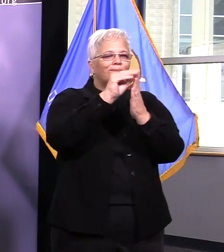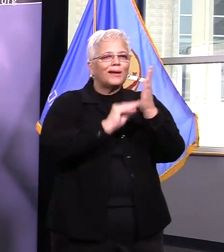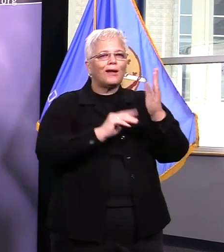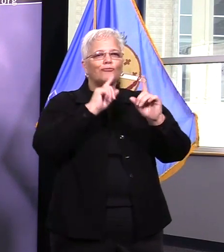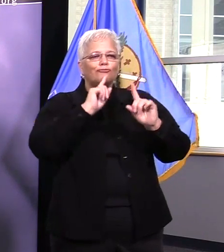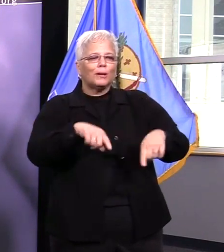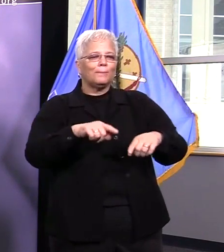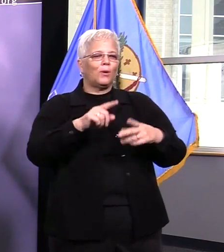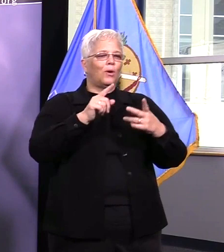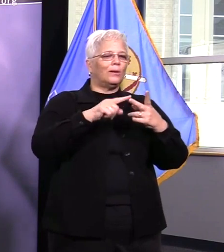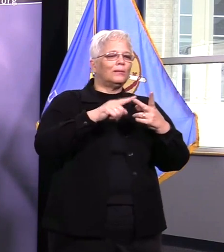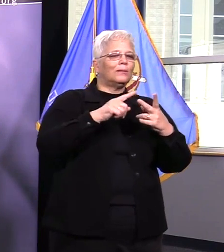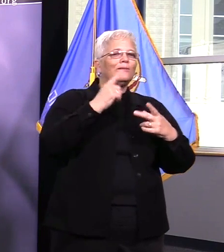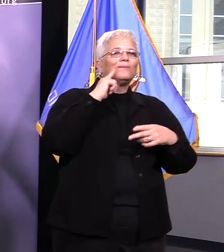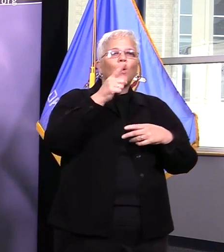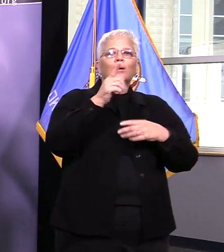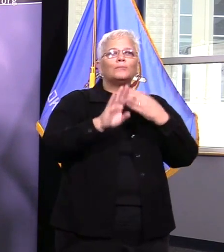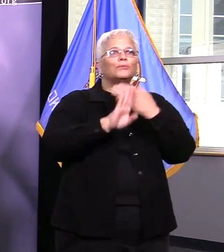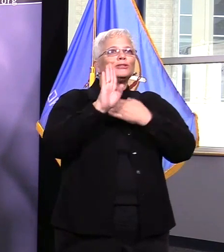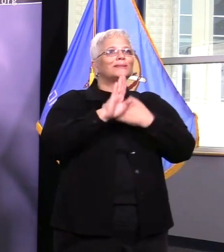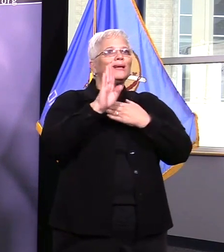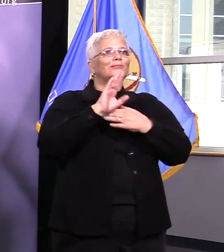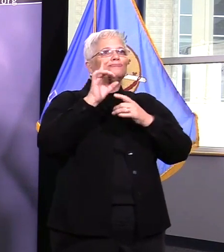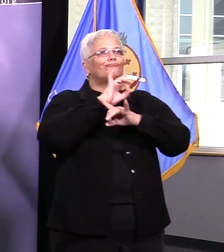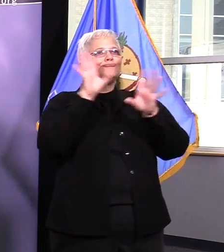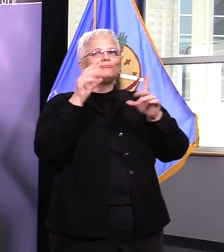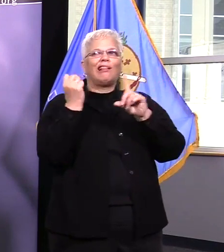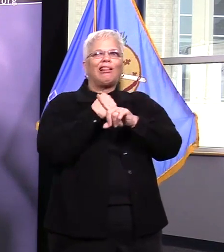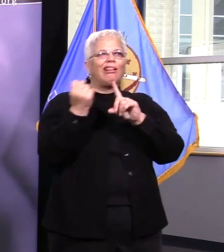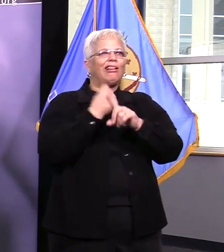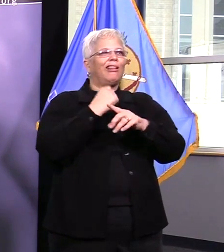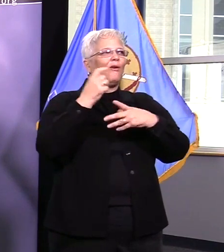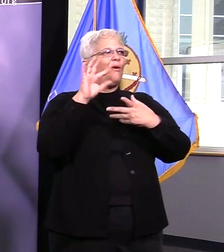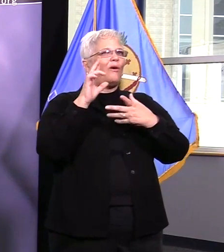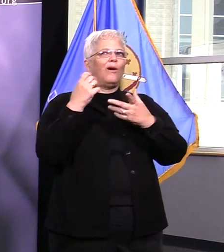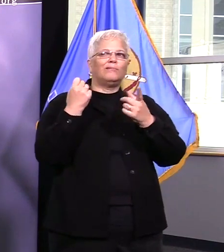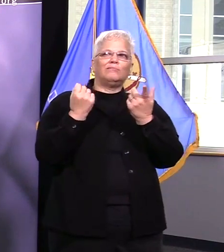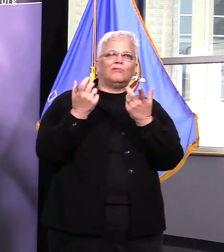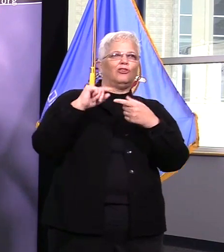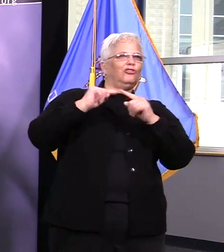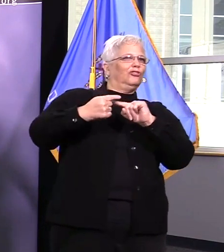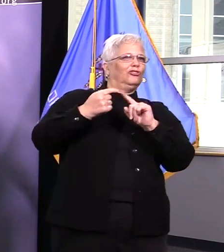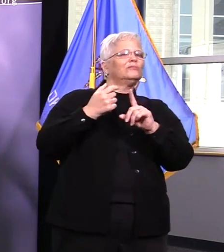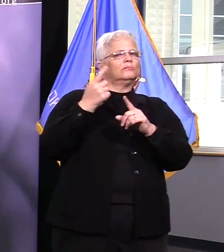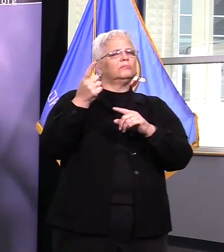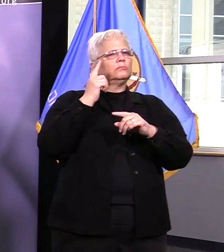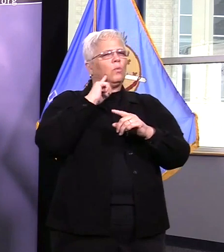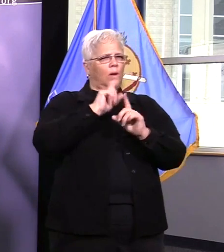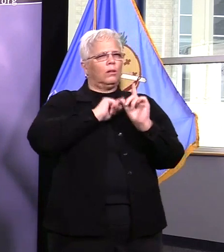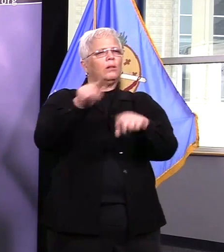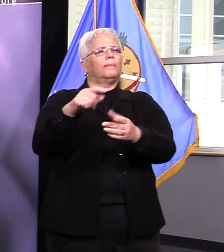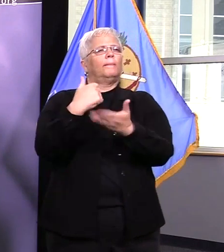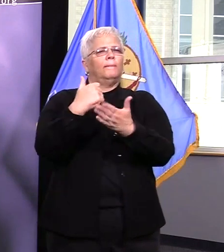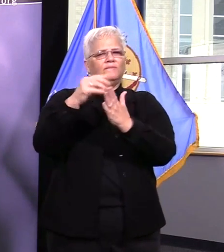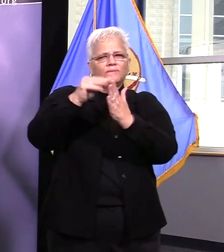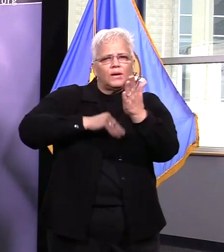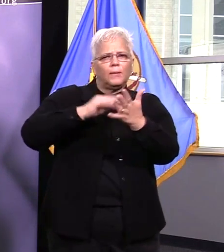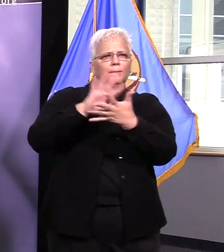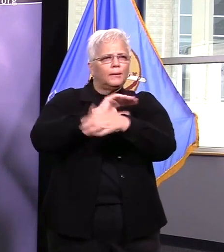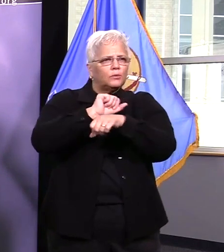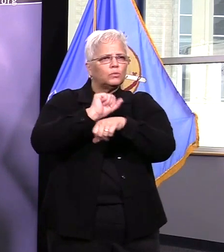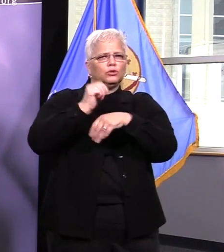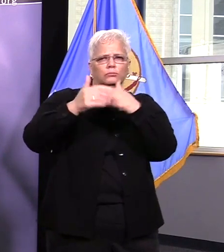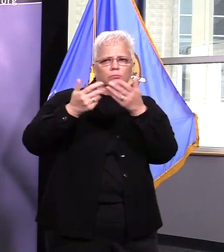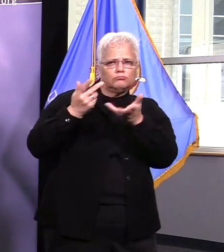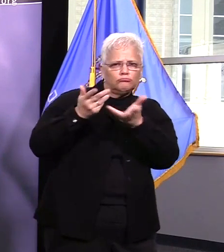center the safety center will fill will still fill the original file the original petition in order with the court clerk then deliver a copy